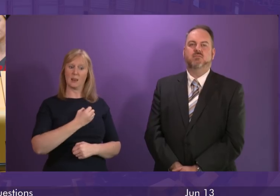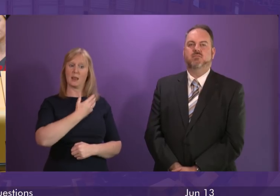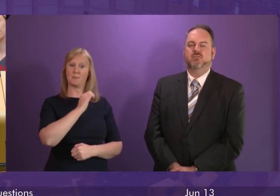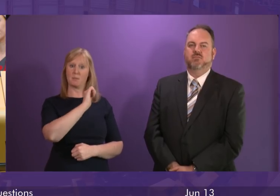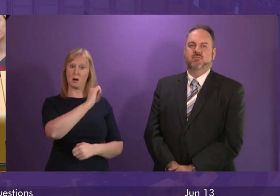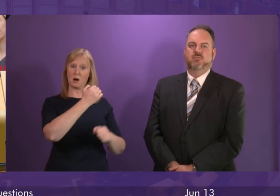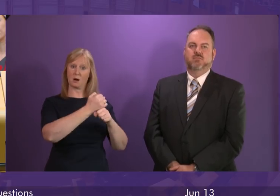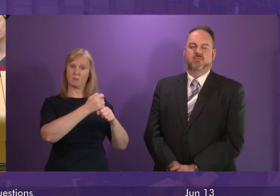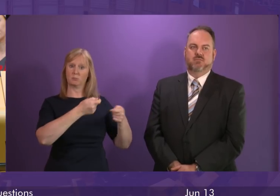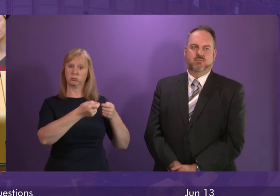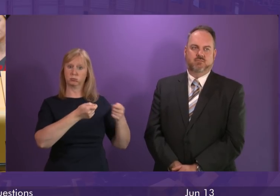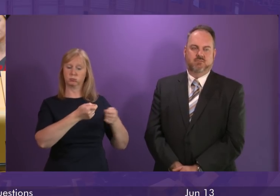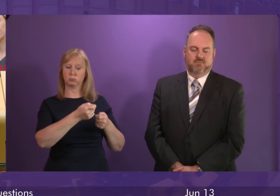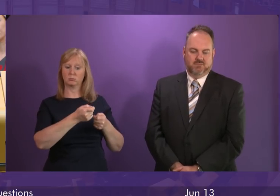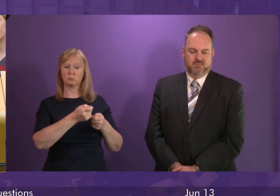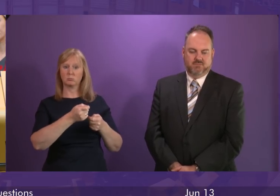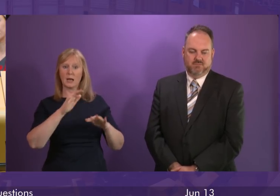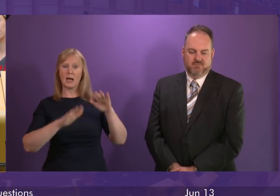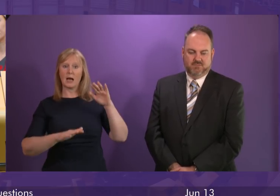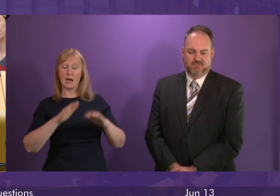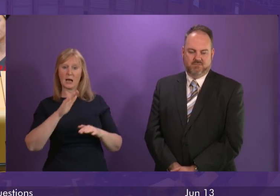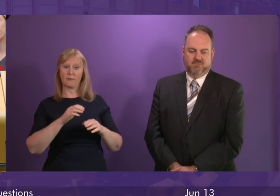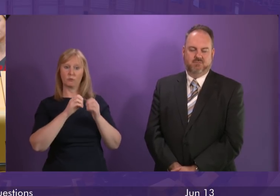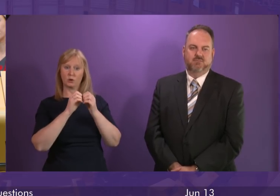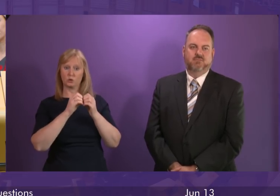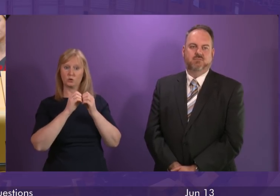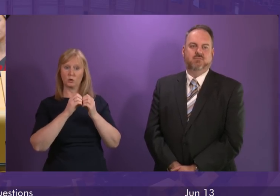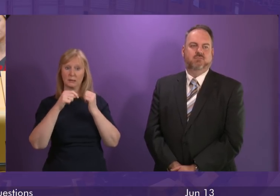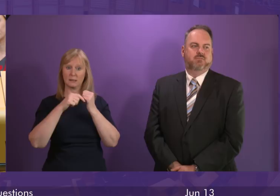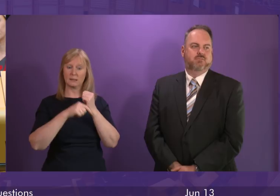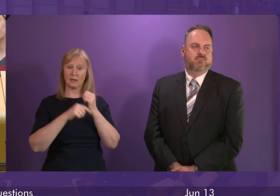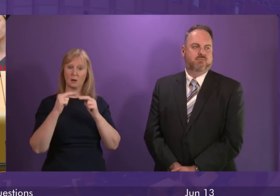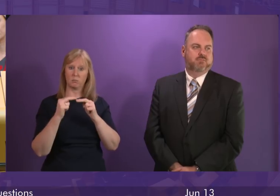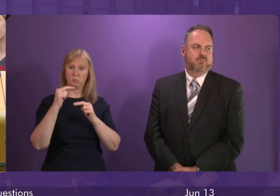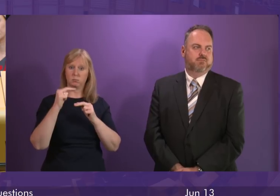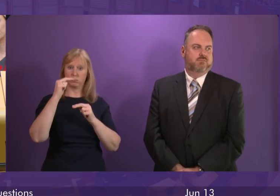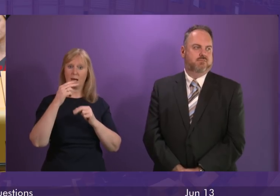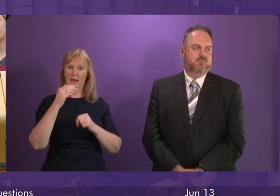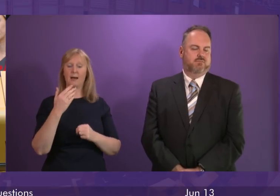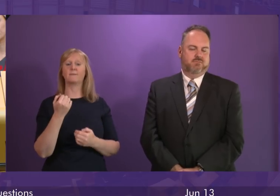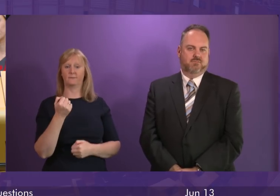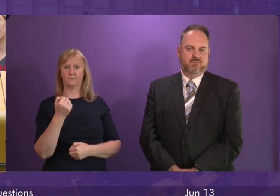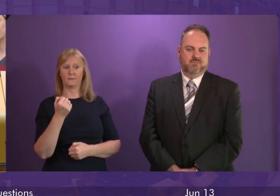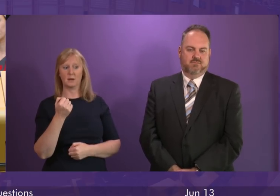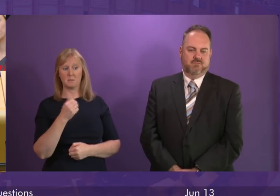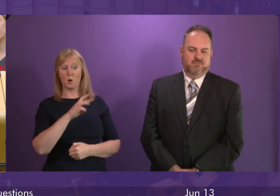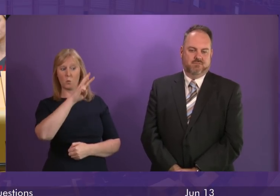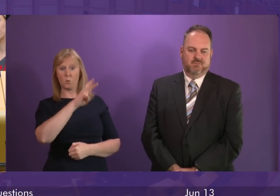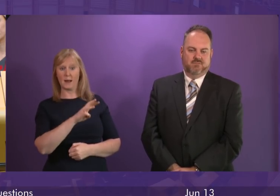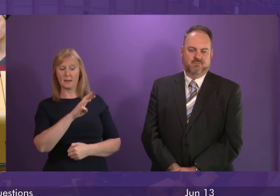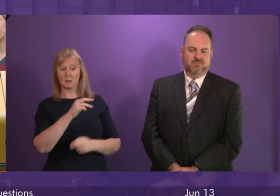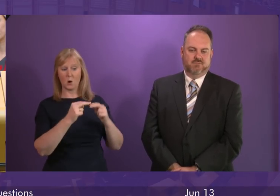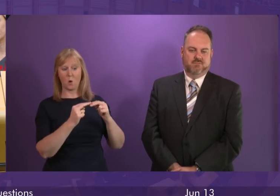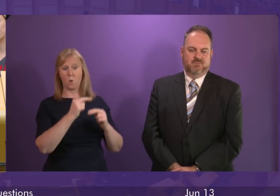Average student debt in Scotland did increase in the most recent year by £670 in Labour-run Wales it